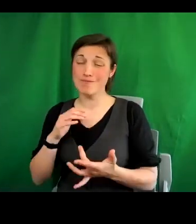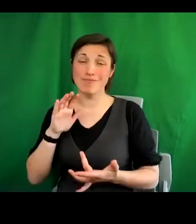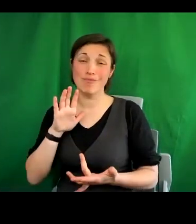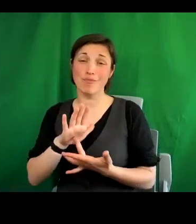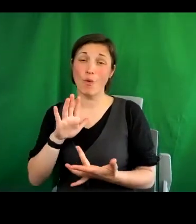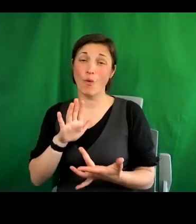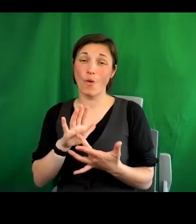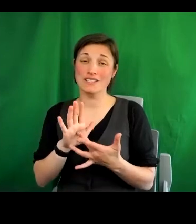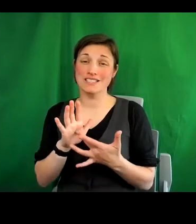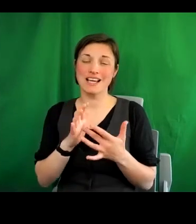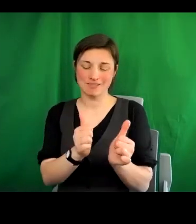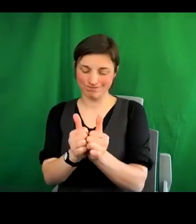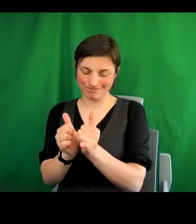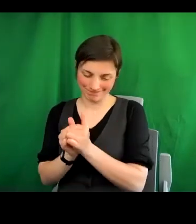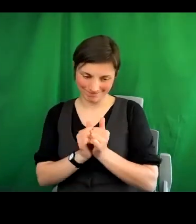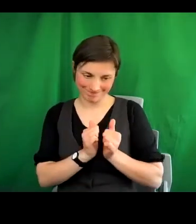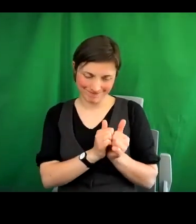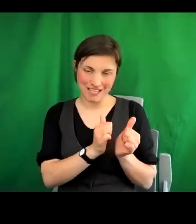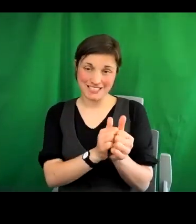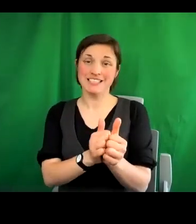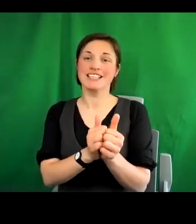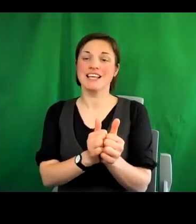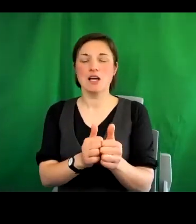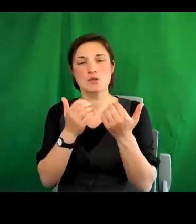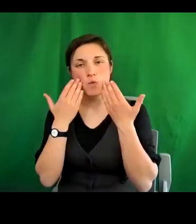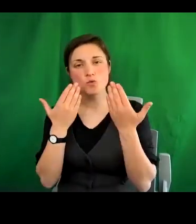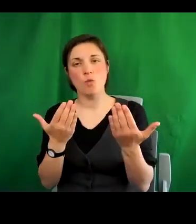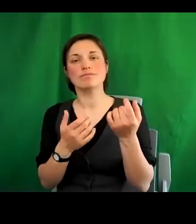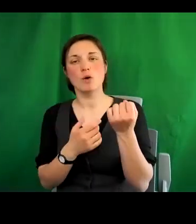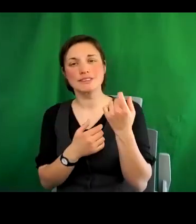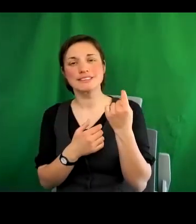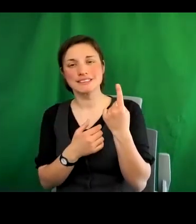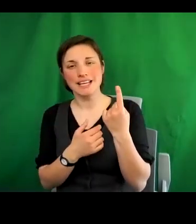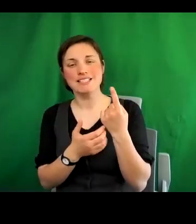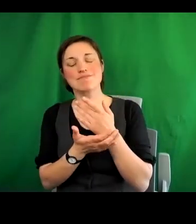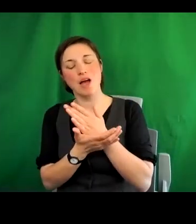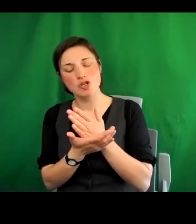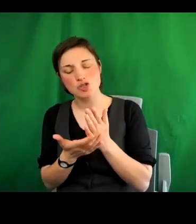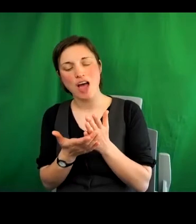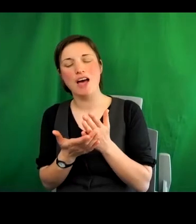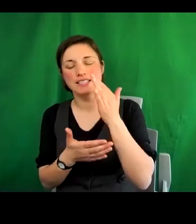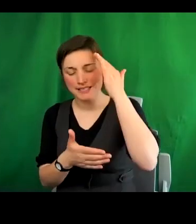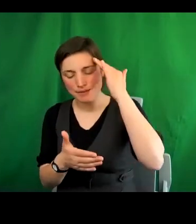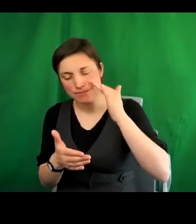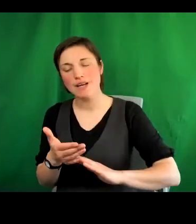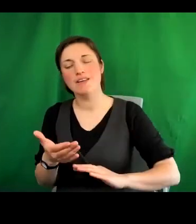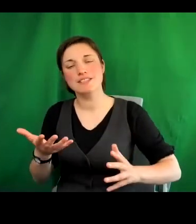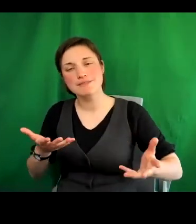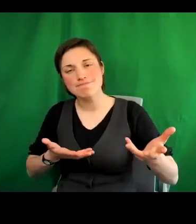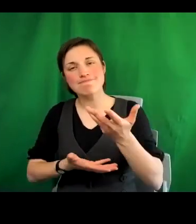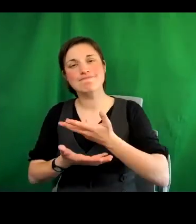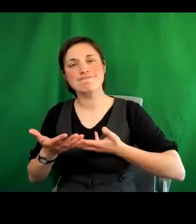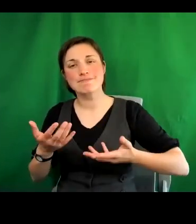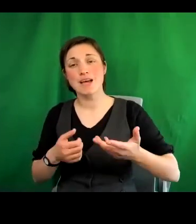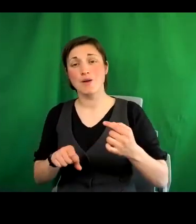that we did at the outset, and to share and understand each other's experiences and to celebrate